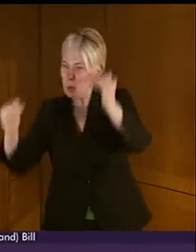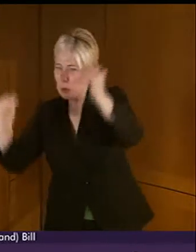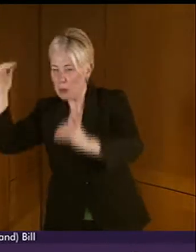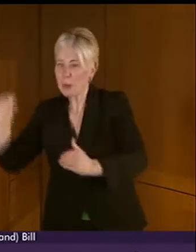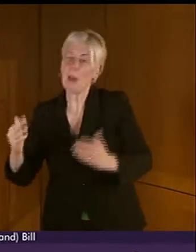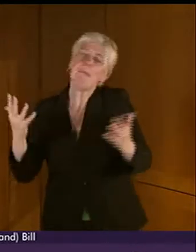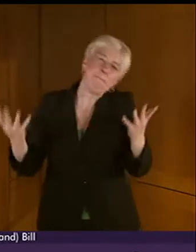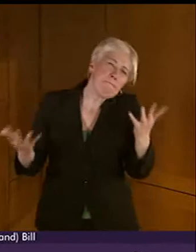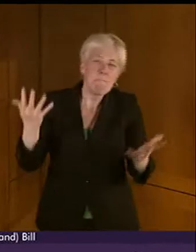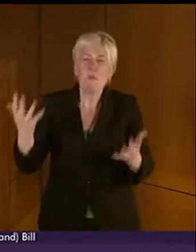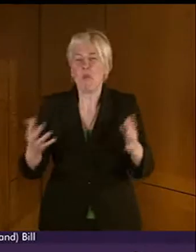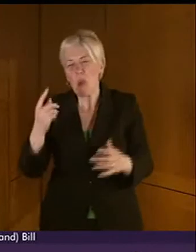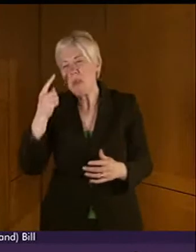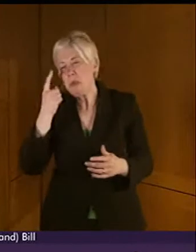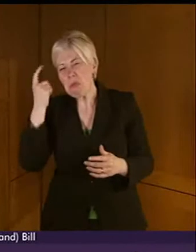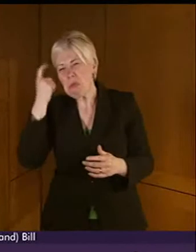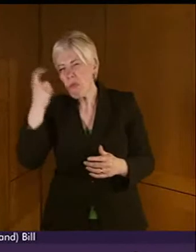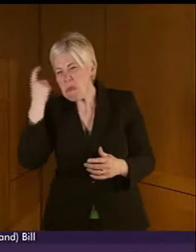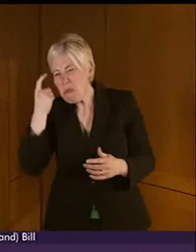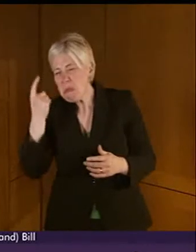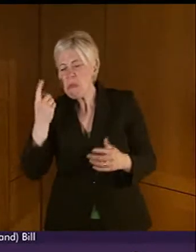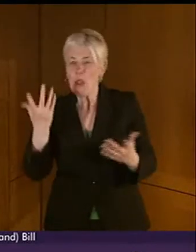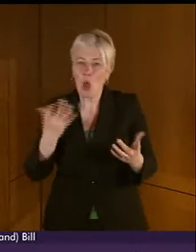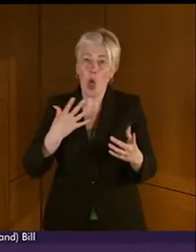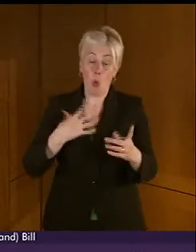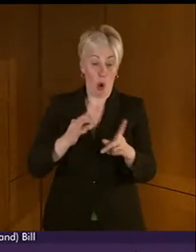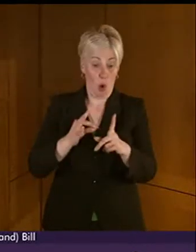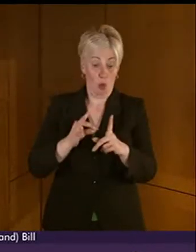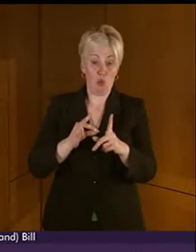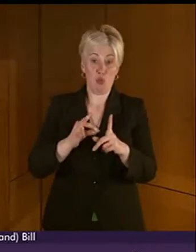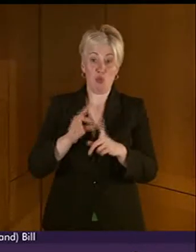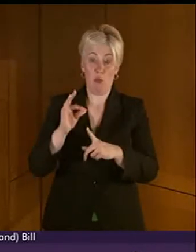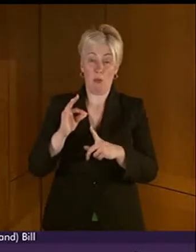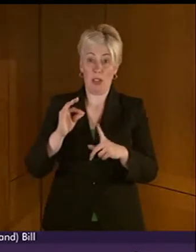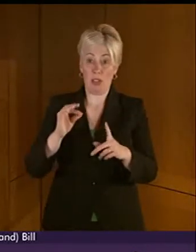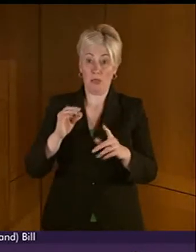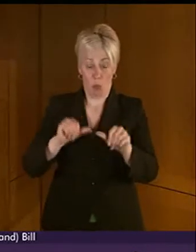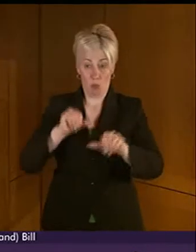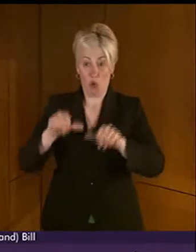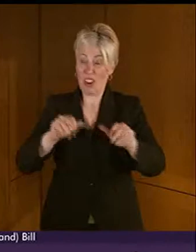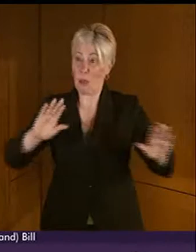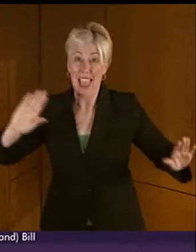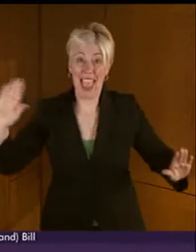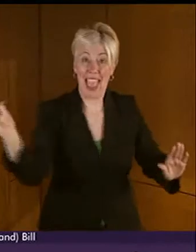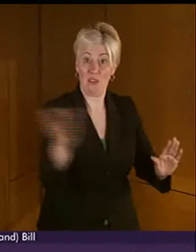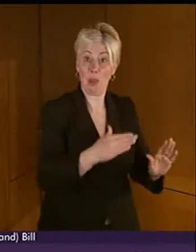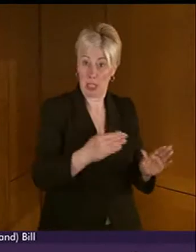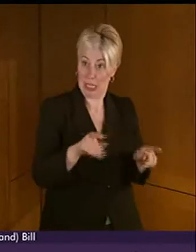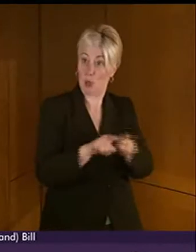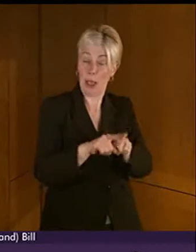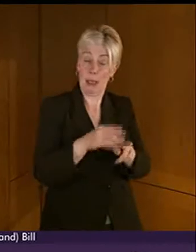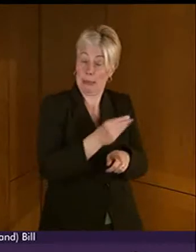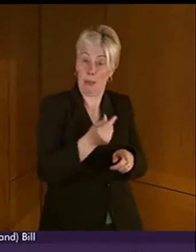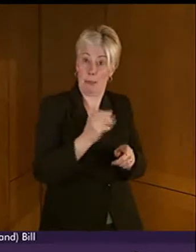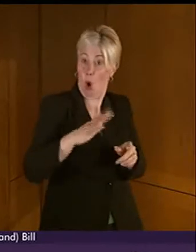others. So I think we need to look, do we want progress from everyone, even the ones that are doing it really, really well? So